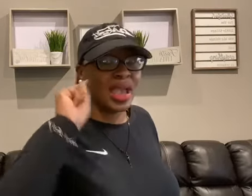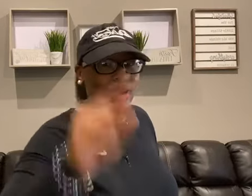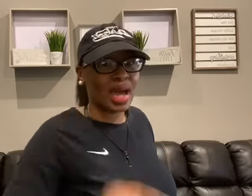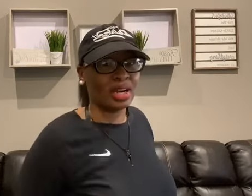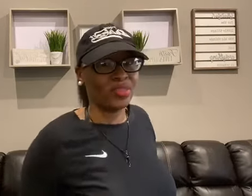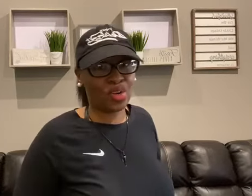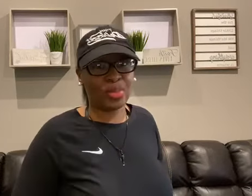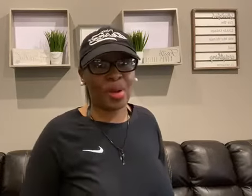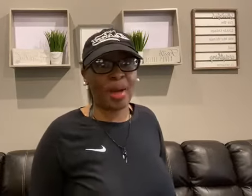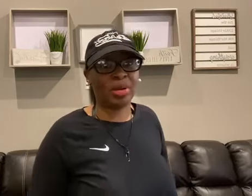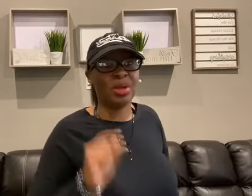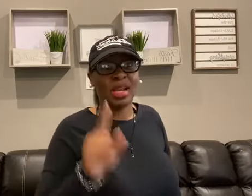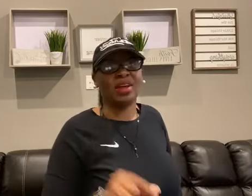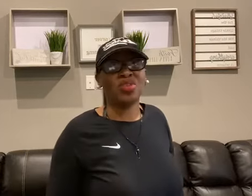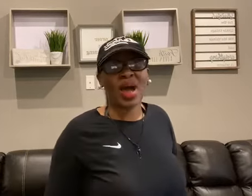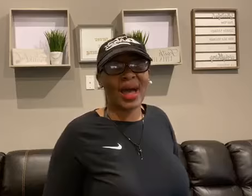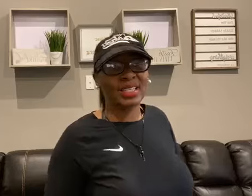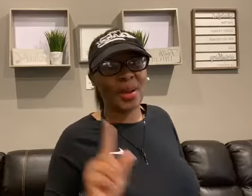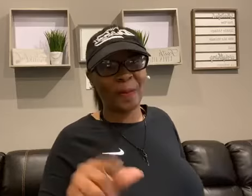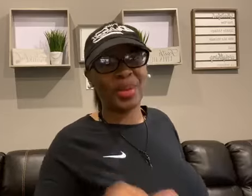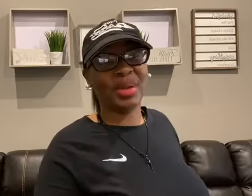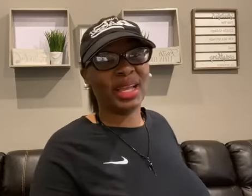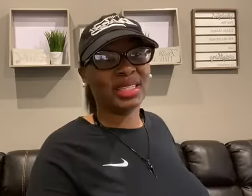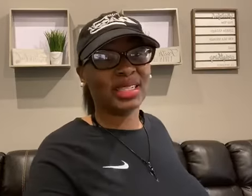and not enough on the problem. Love you guys. Be blessed.